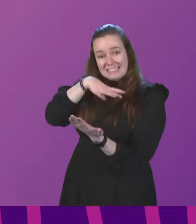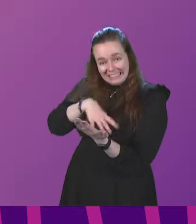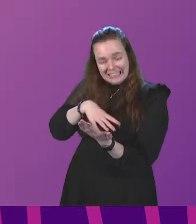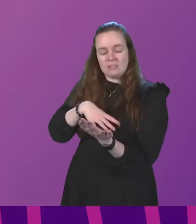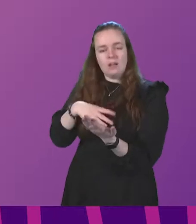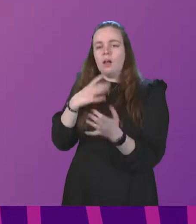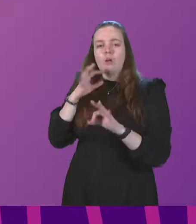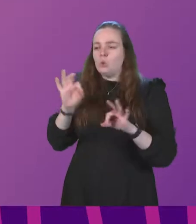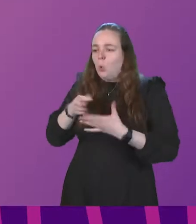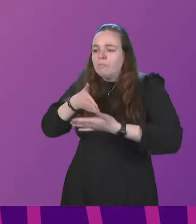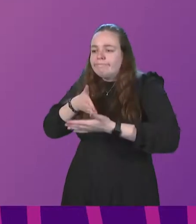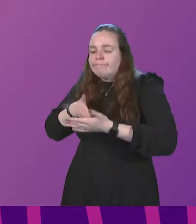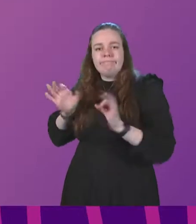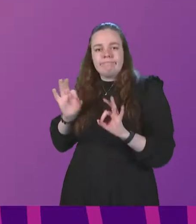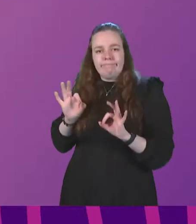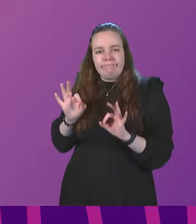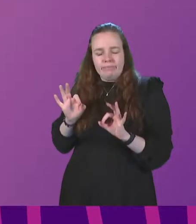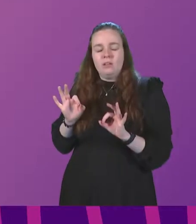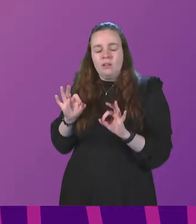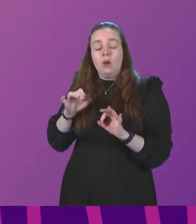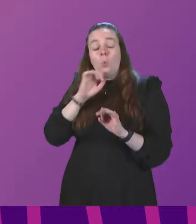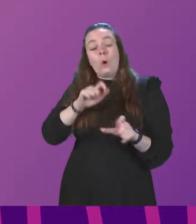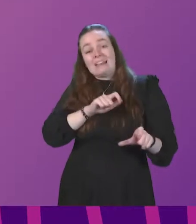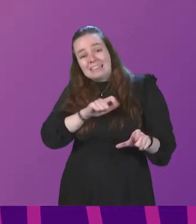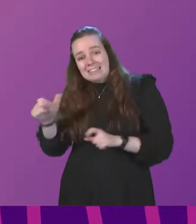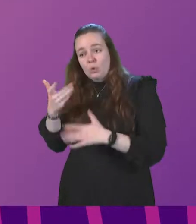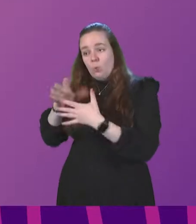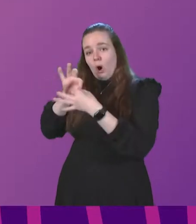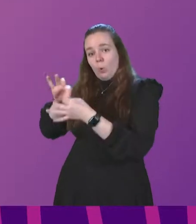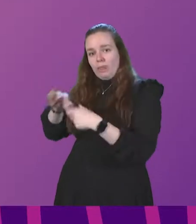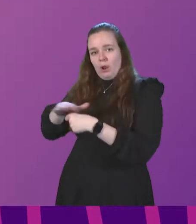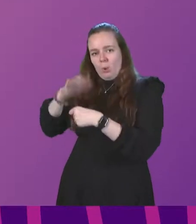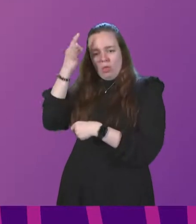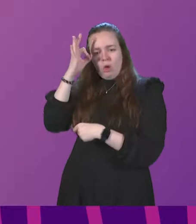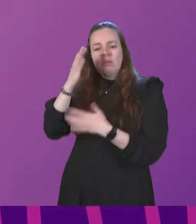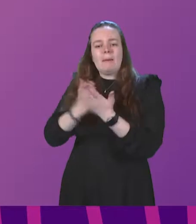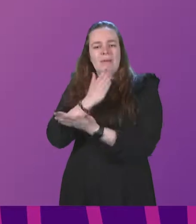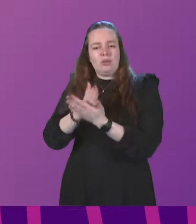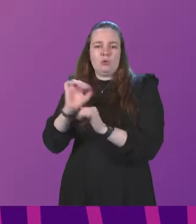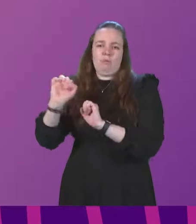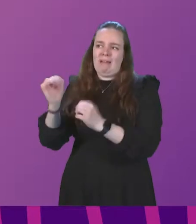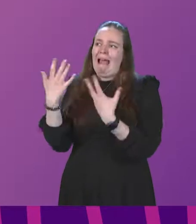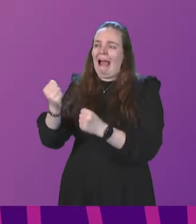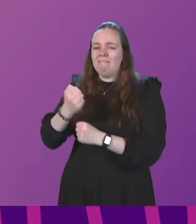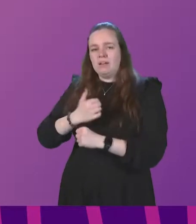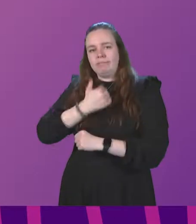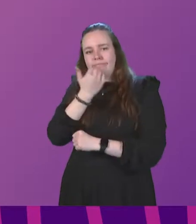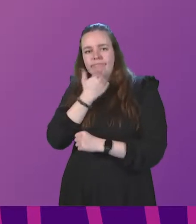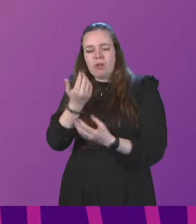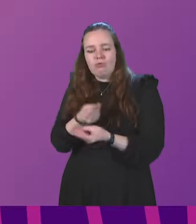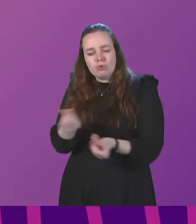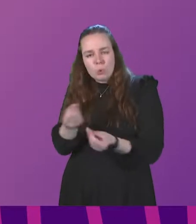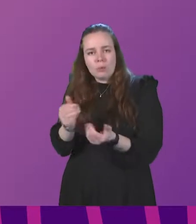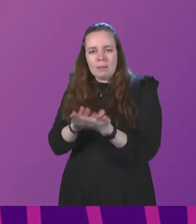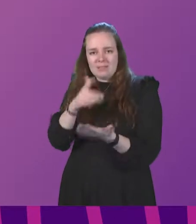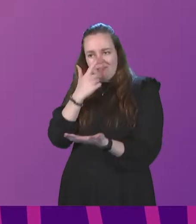there was no barrier to that from the funding. We'll continue to work with local authorities to ensure they have the adequate resources to